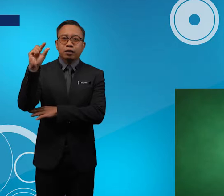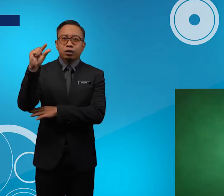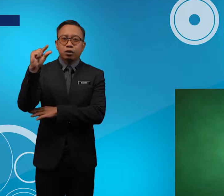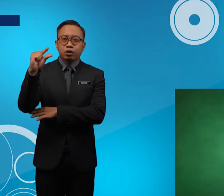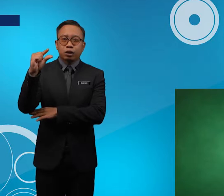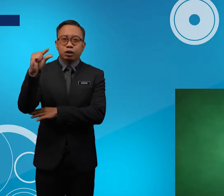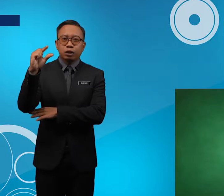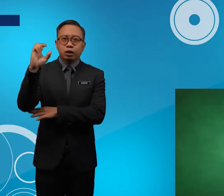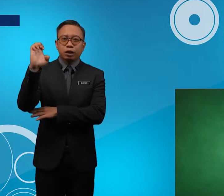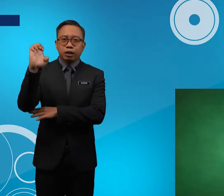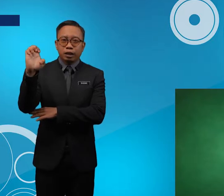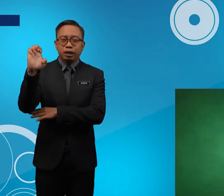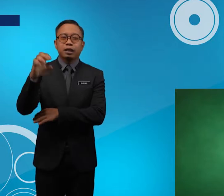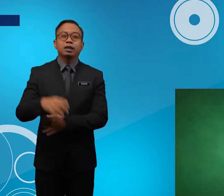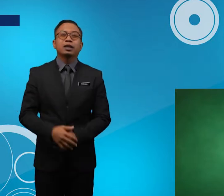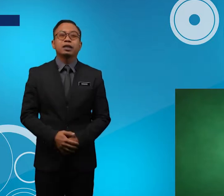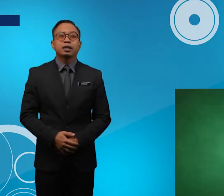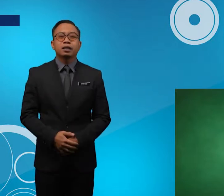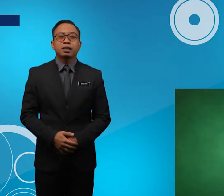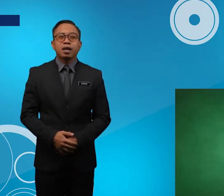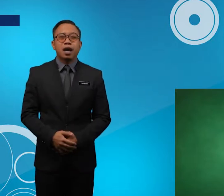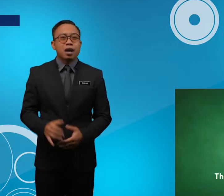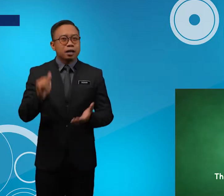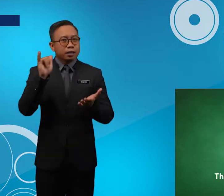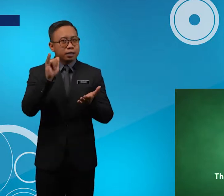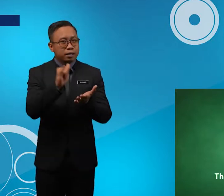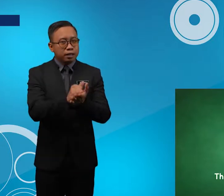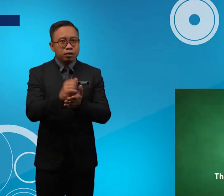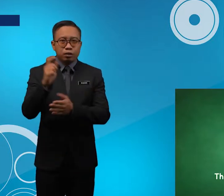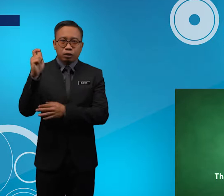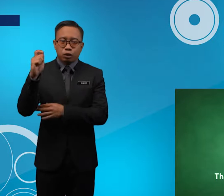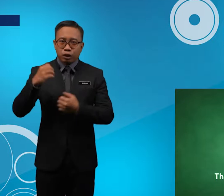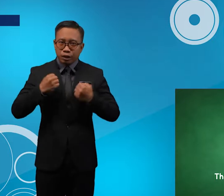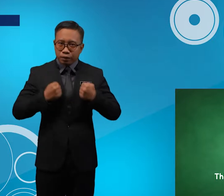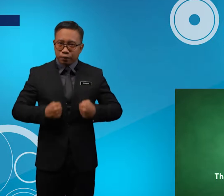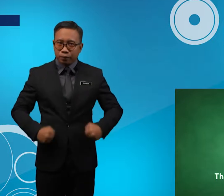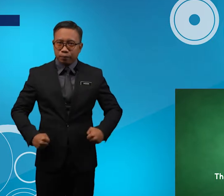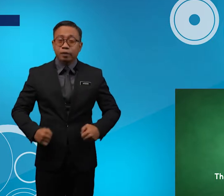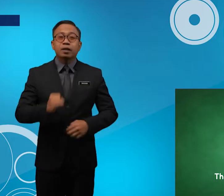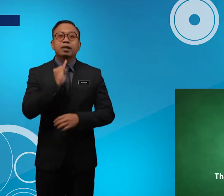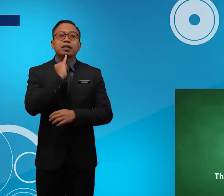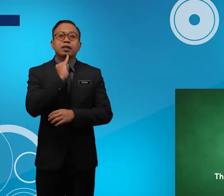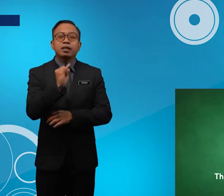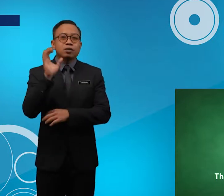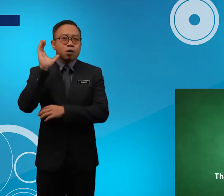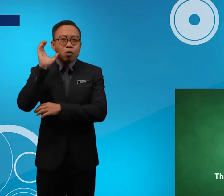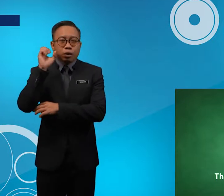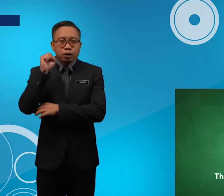G E This T-shirt Is Orange